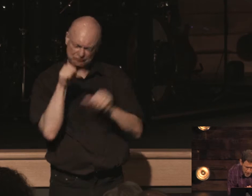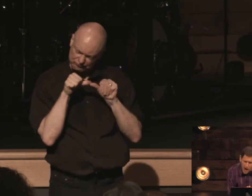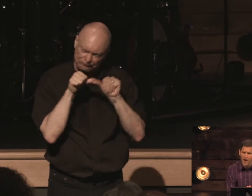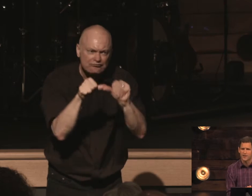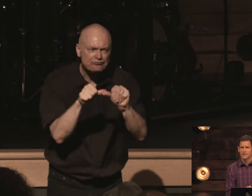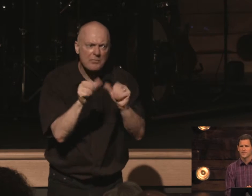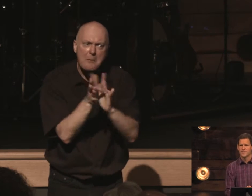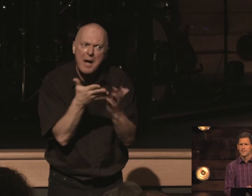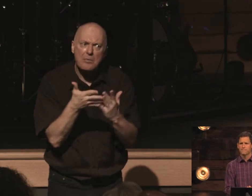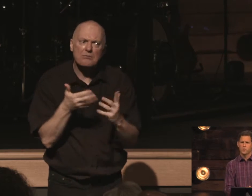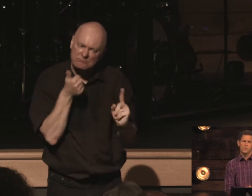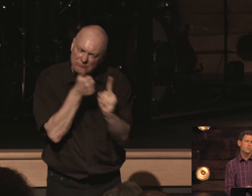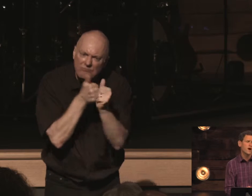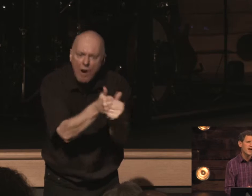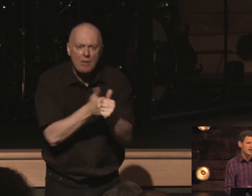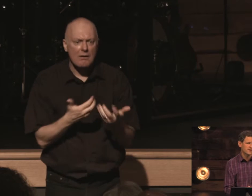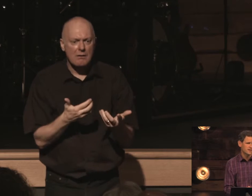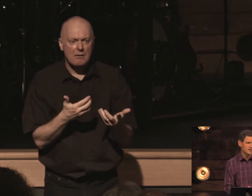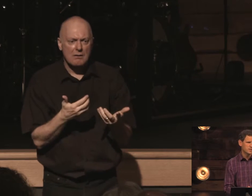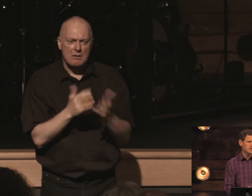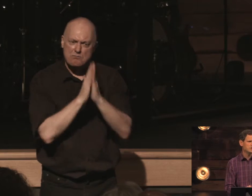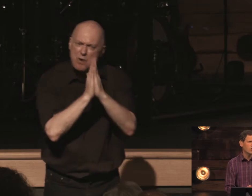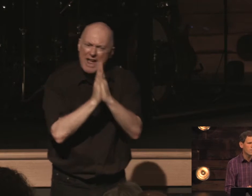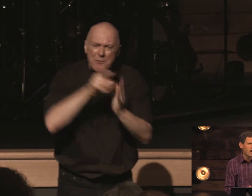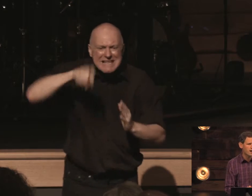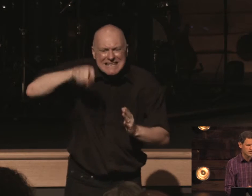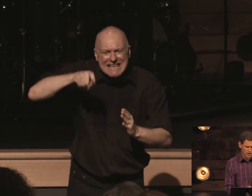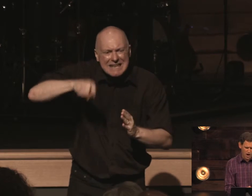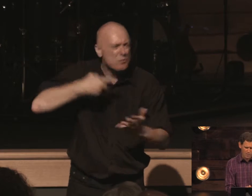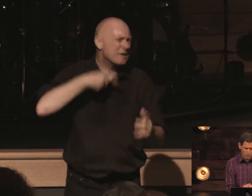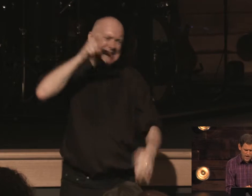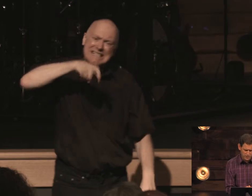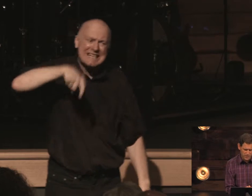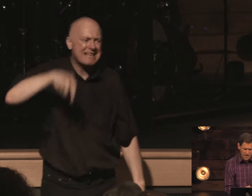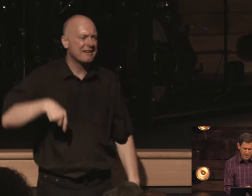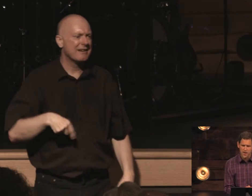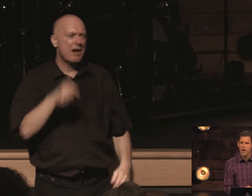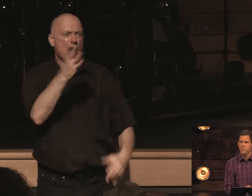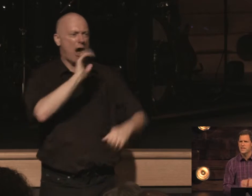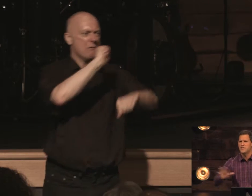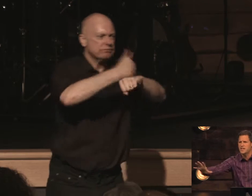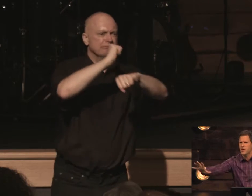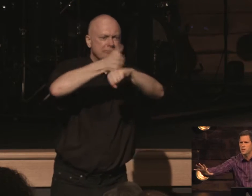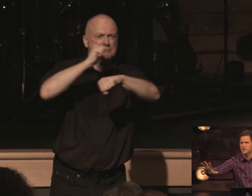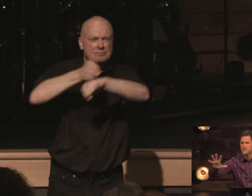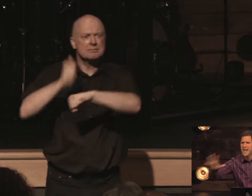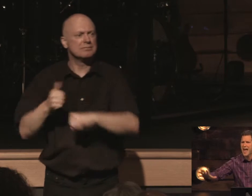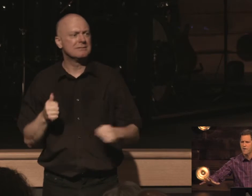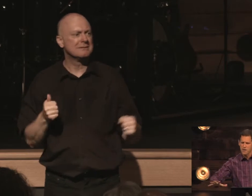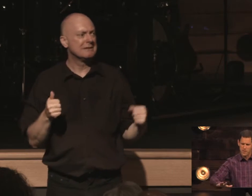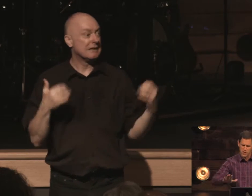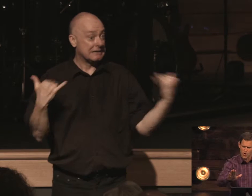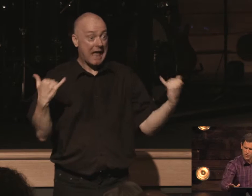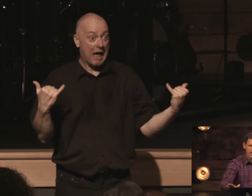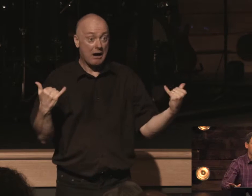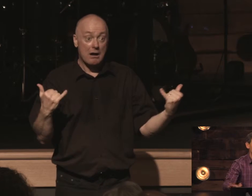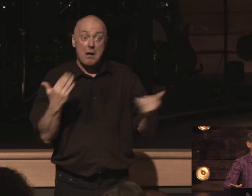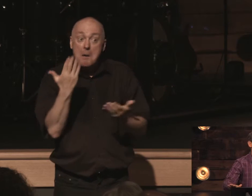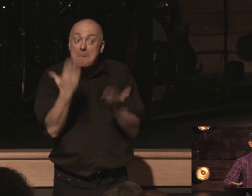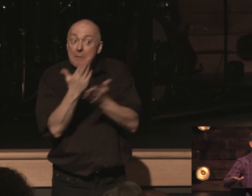god we pray we need so much that god will be raising them up and even in our midst now maybe you're here right now and god